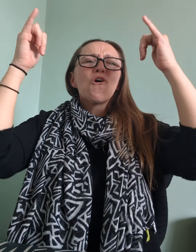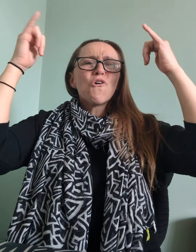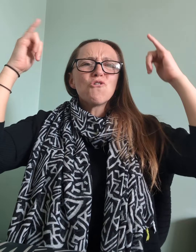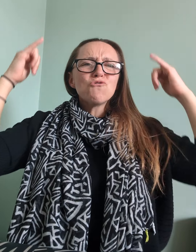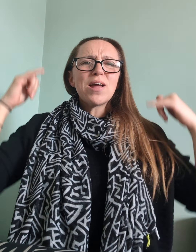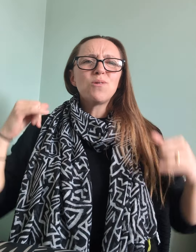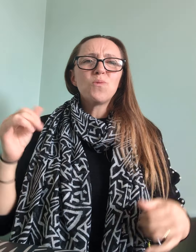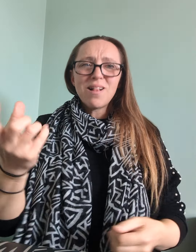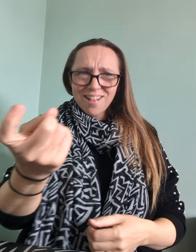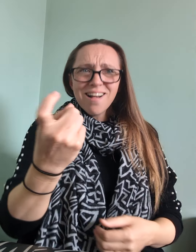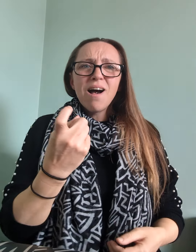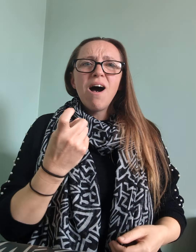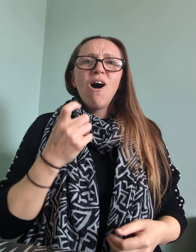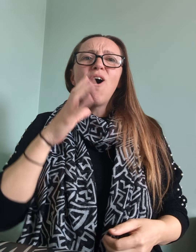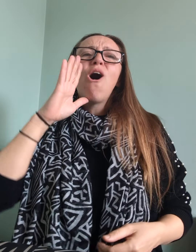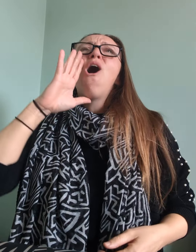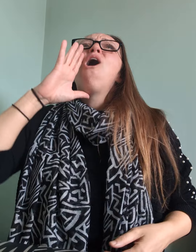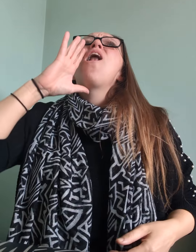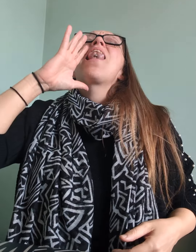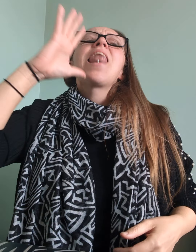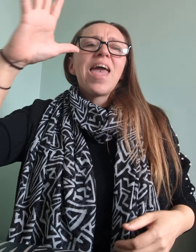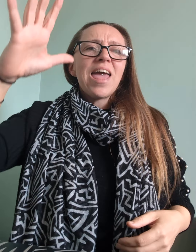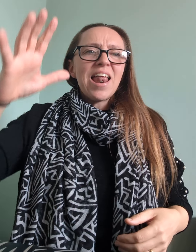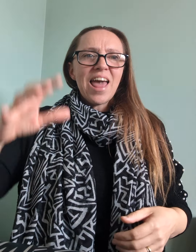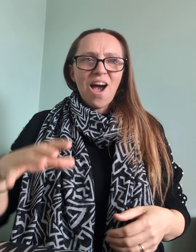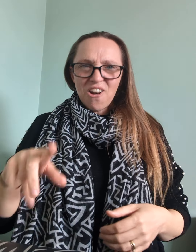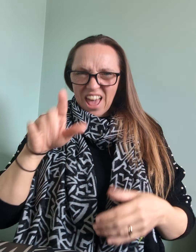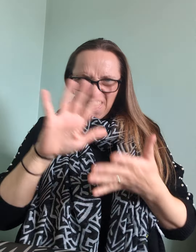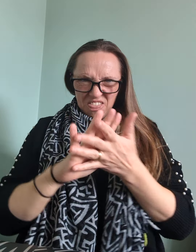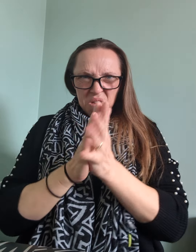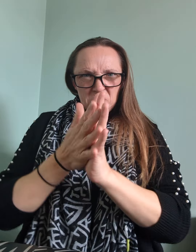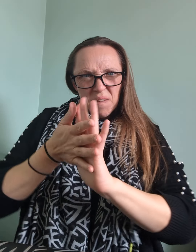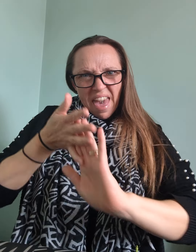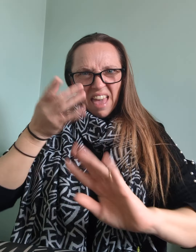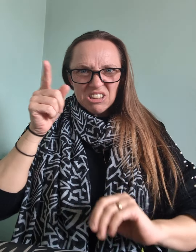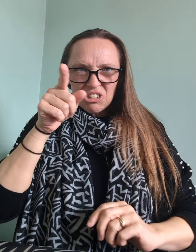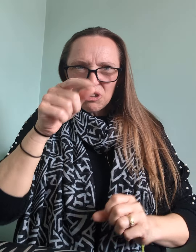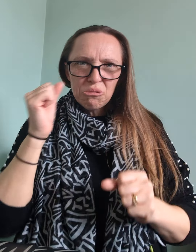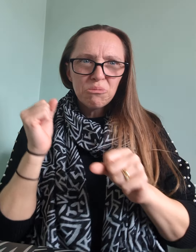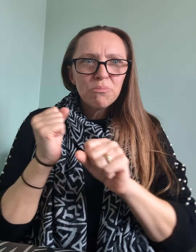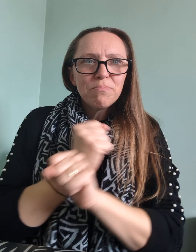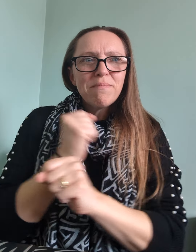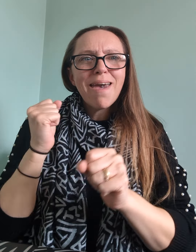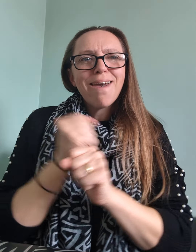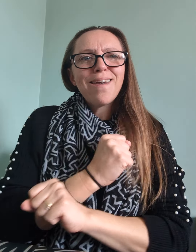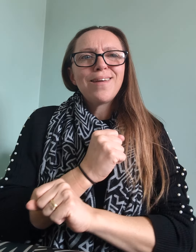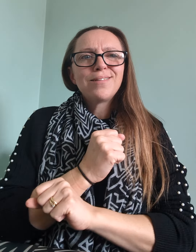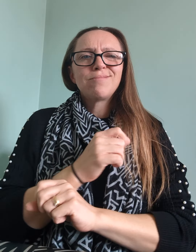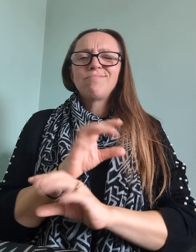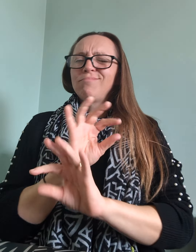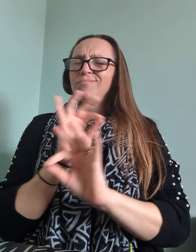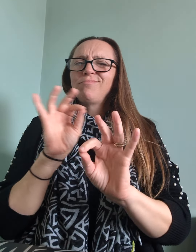The will be calling out it the mess you've made